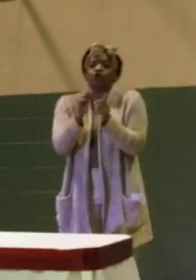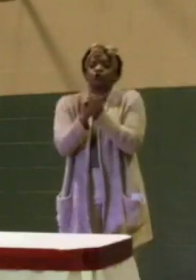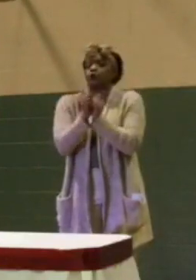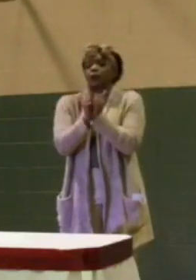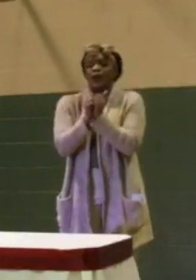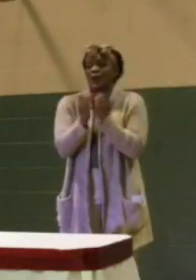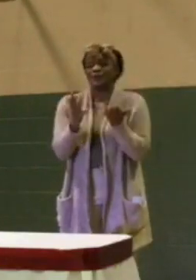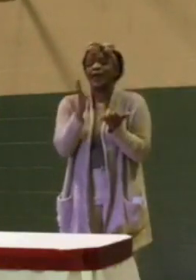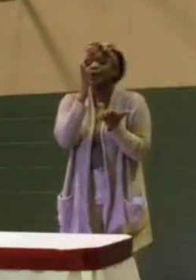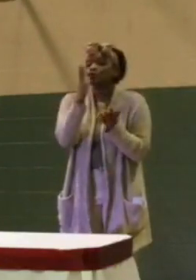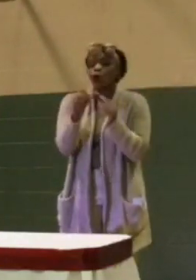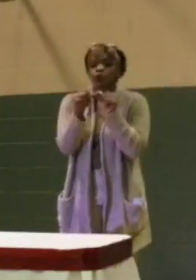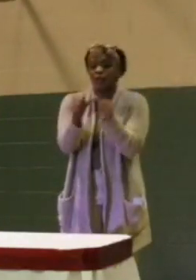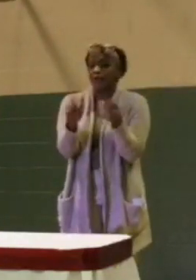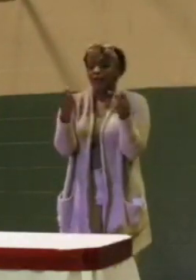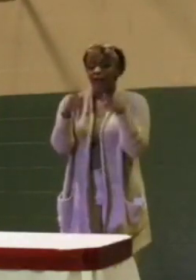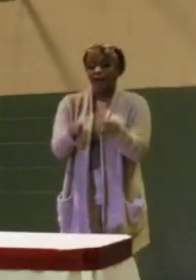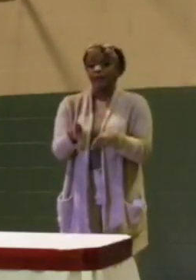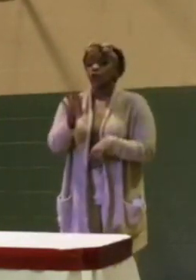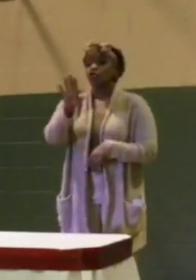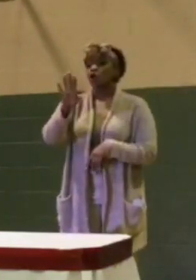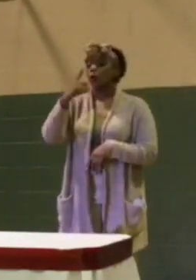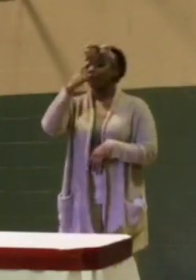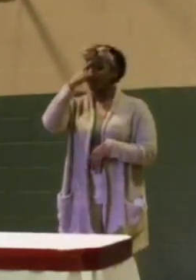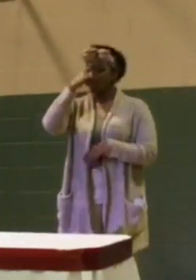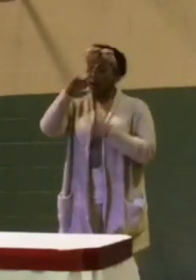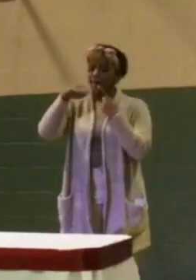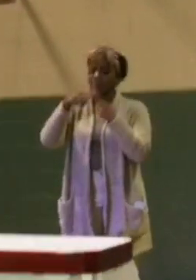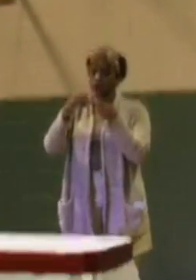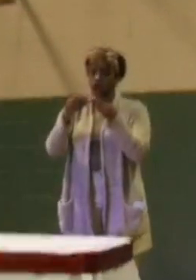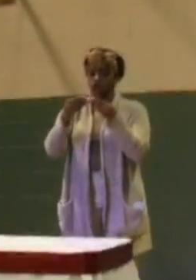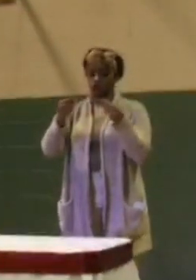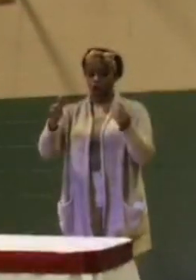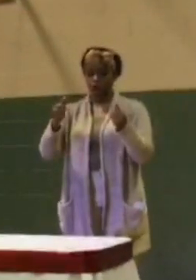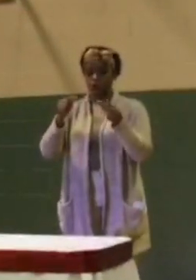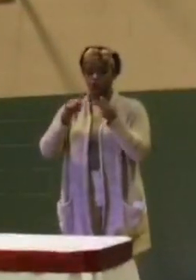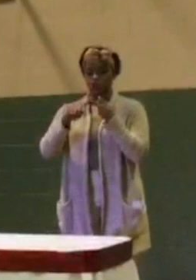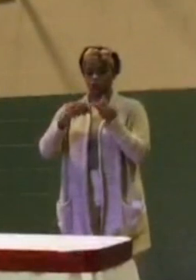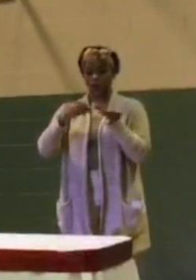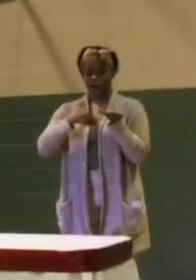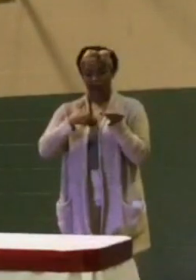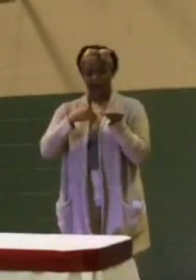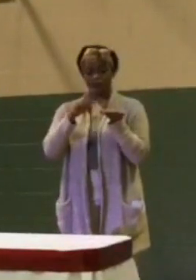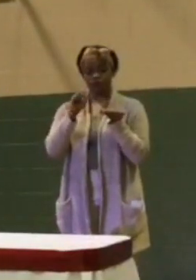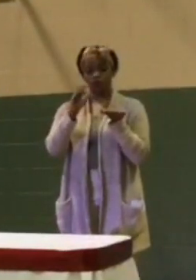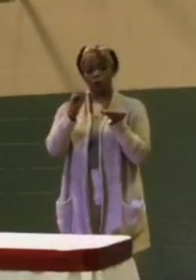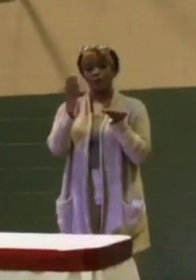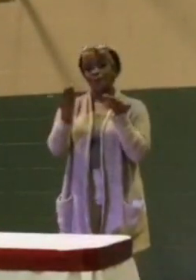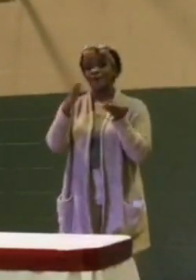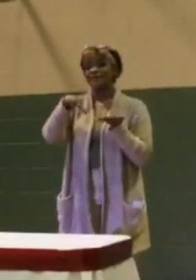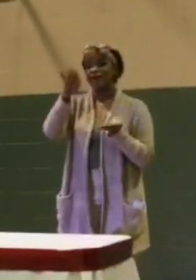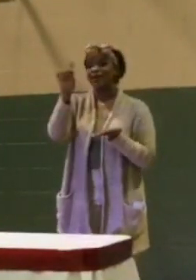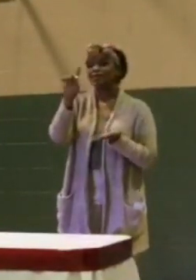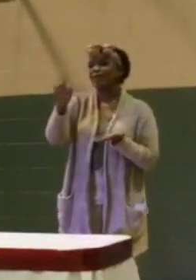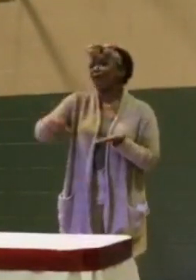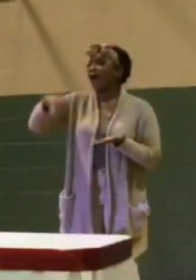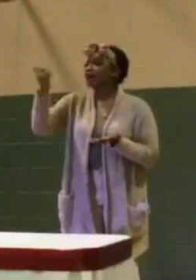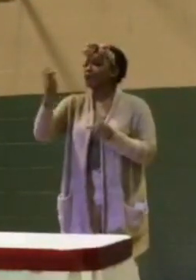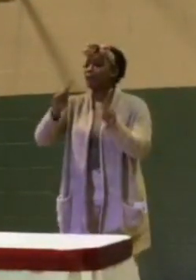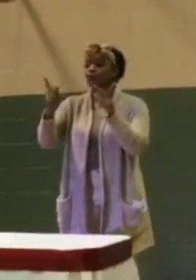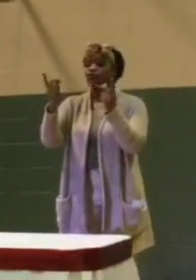happening. So what we need to do is think about the solutions to have this so people have something to do. They're going to keep drag racing.